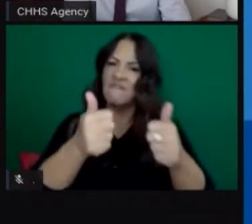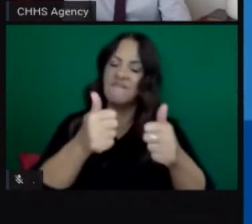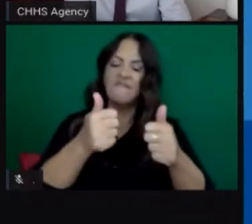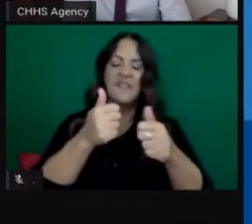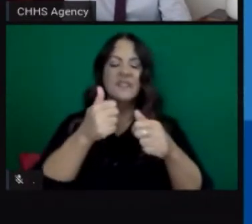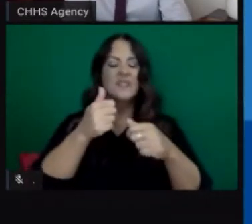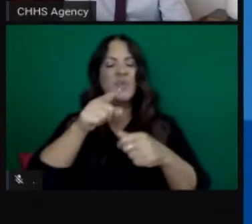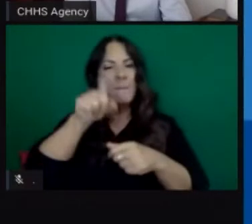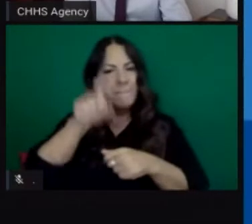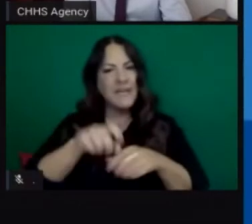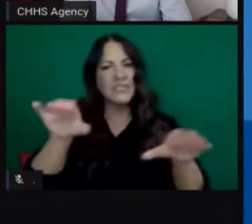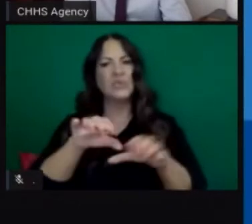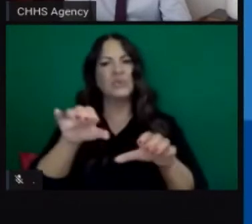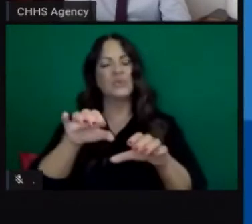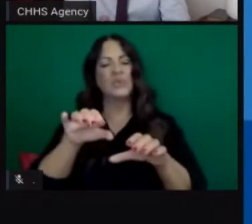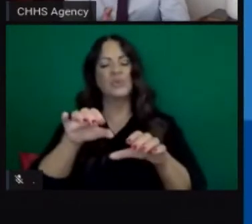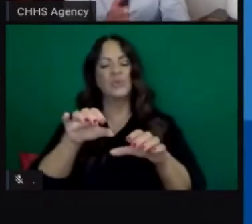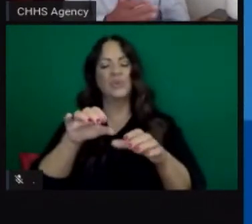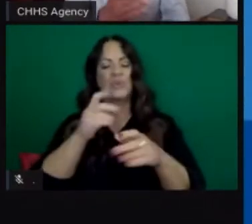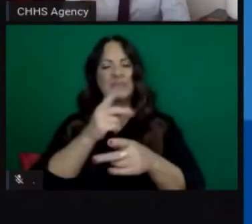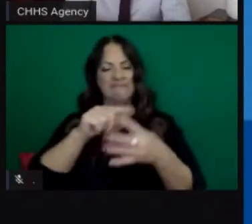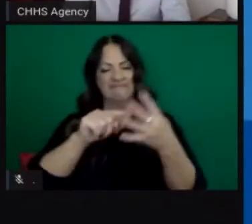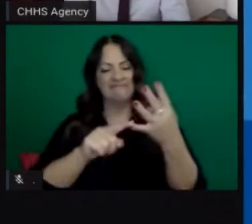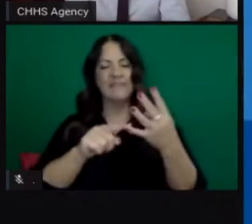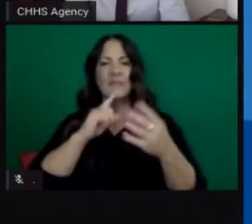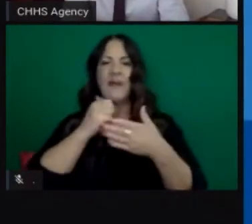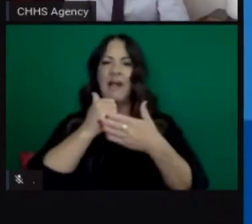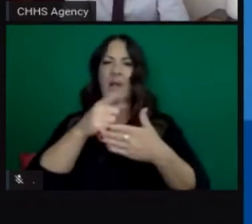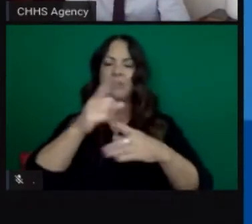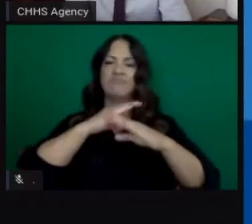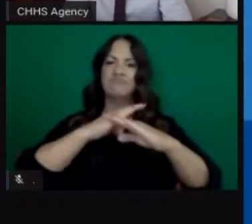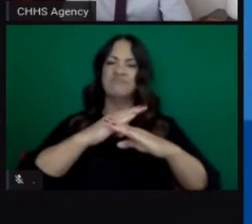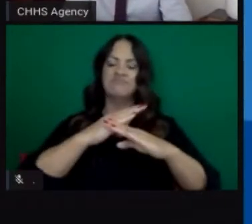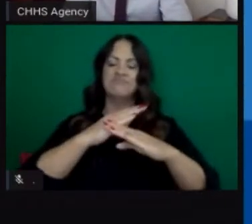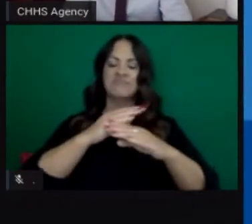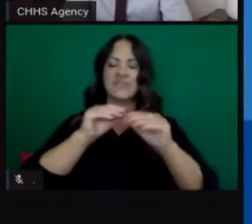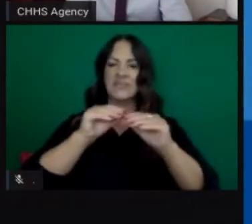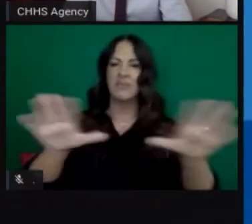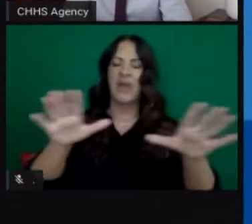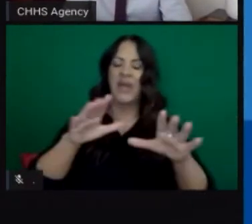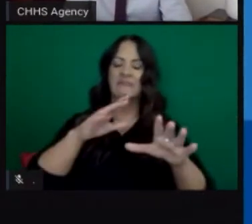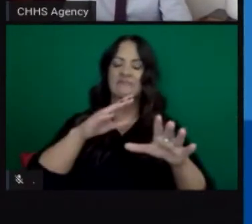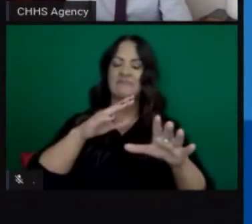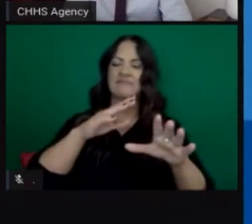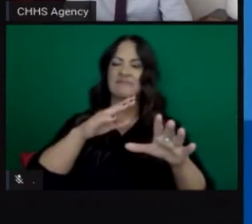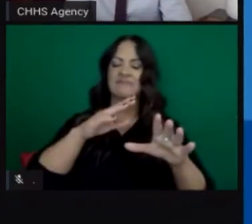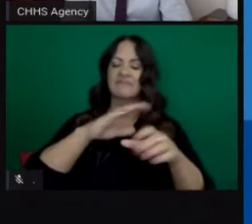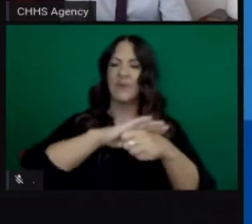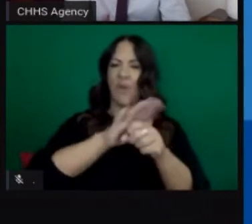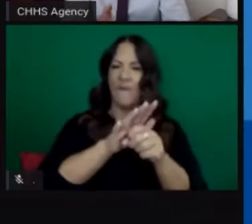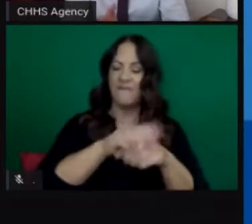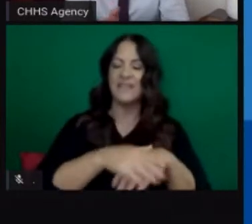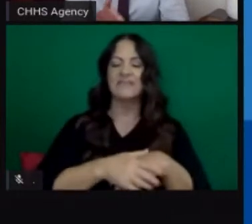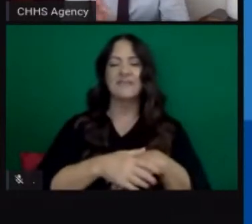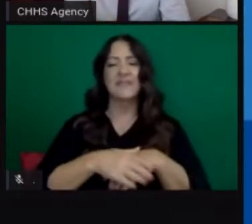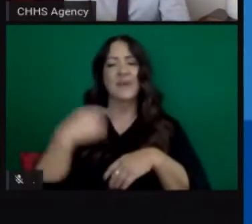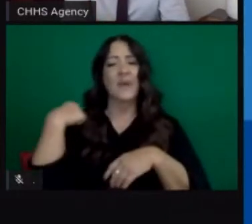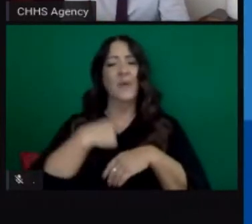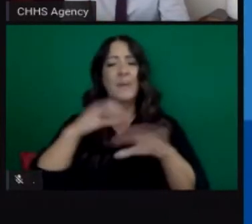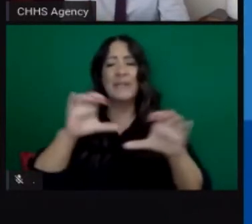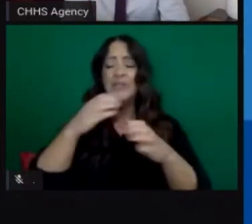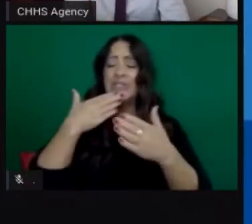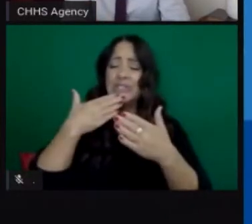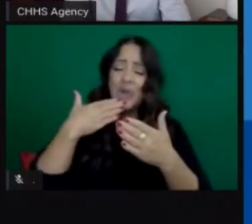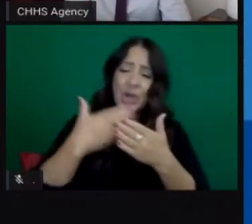doing the things that we know reduce spread so we can continue on the good gains that we've made over the past many weeks as we enter